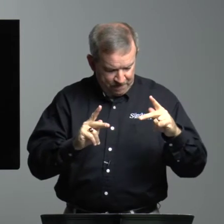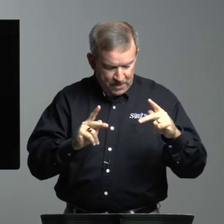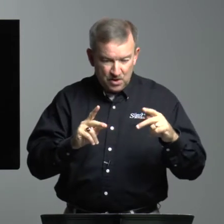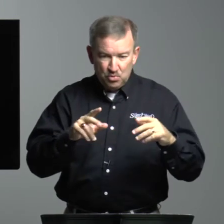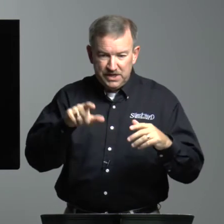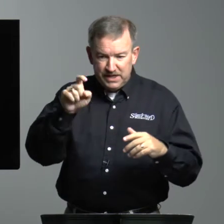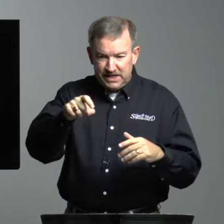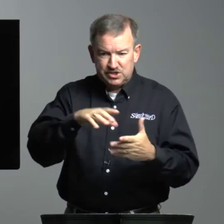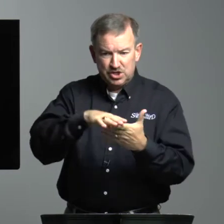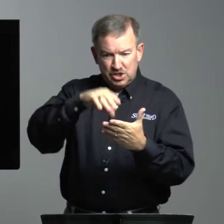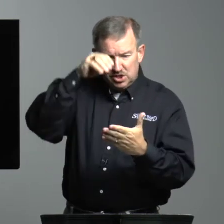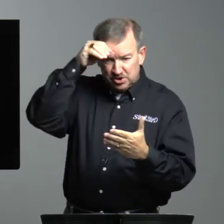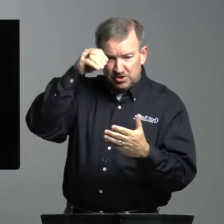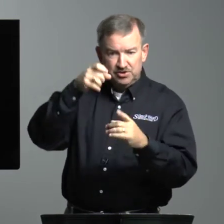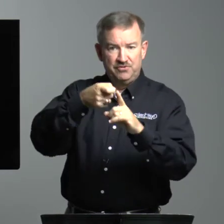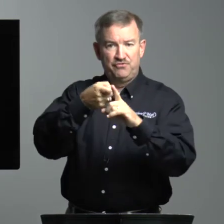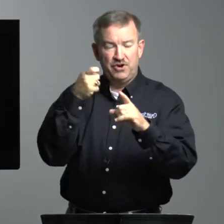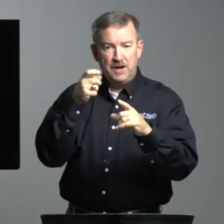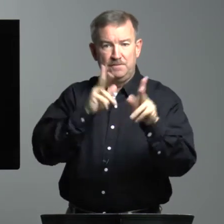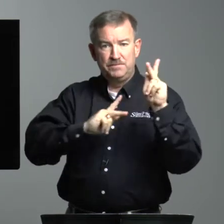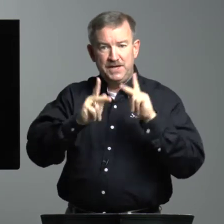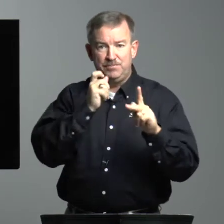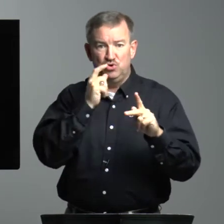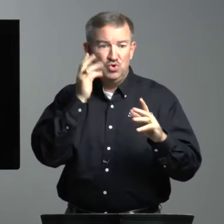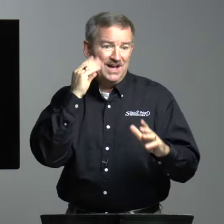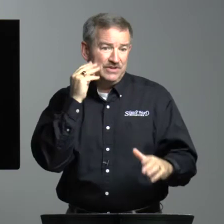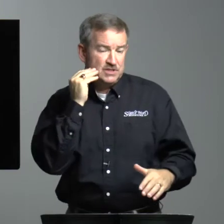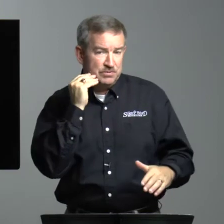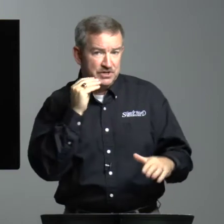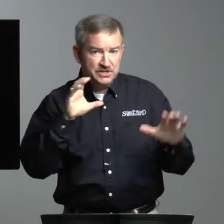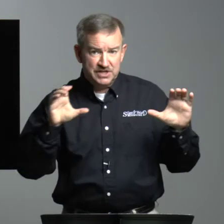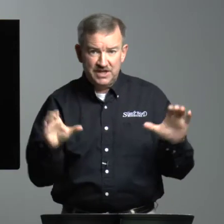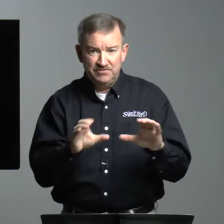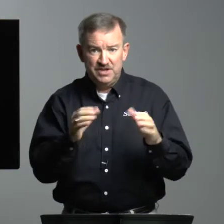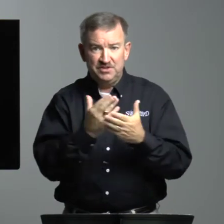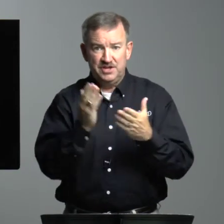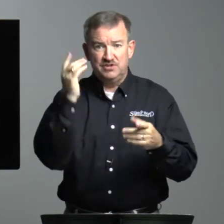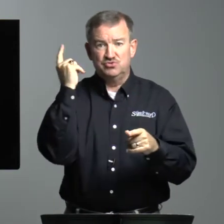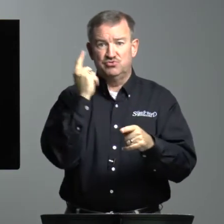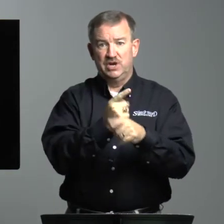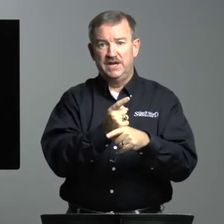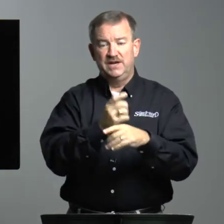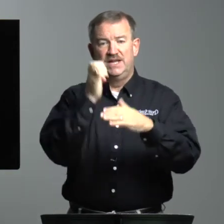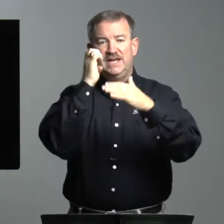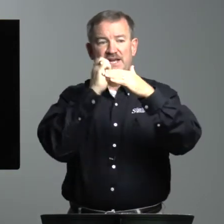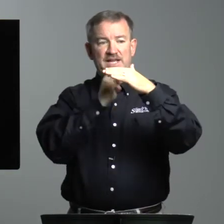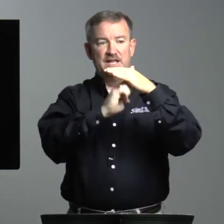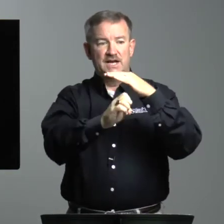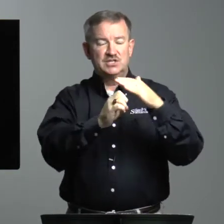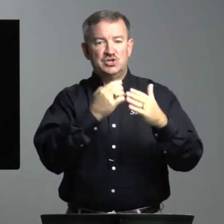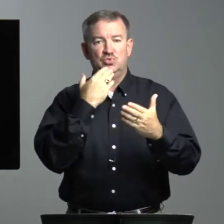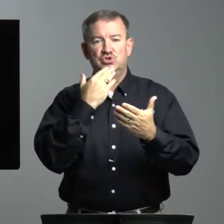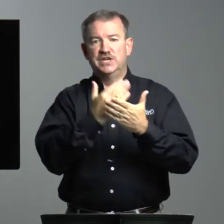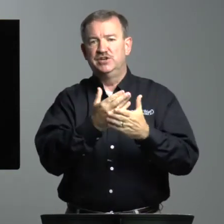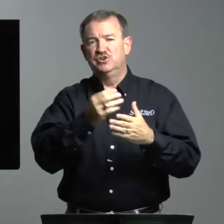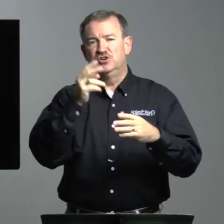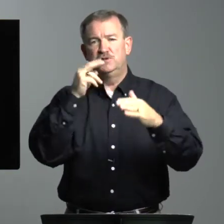We need to learn from people who have experience and have done things right. Elijah was a good